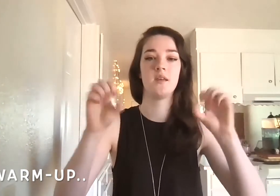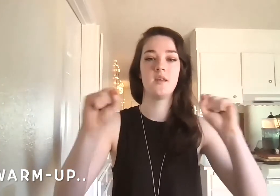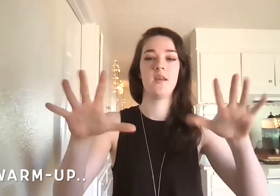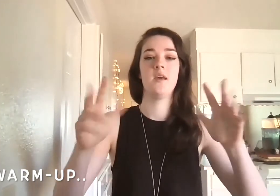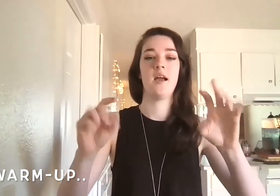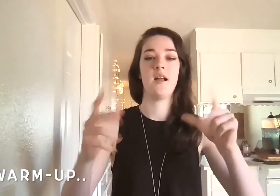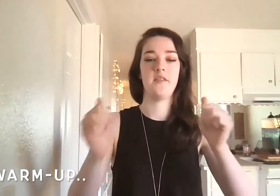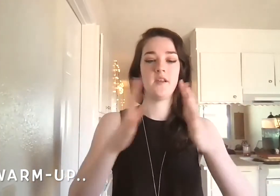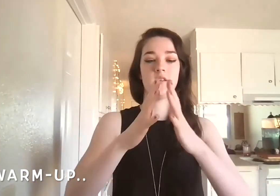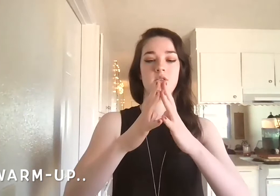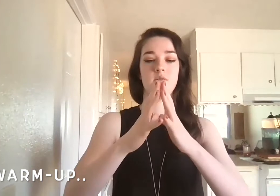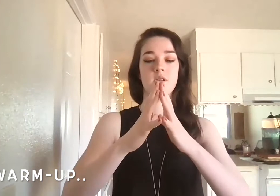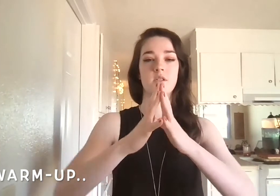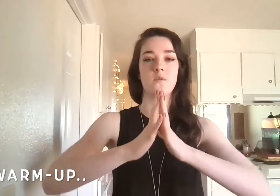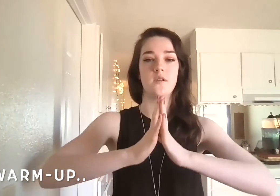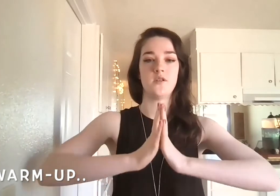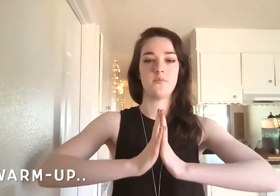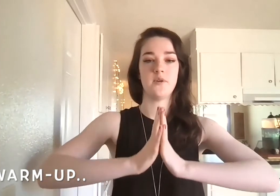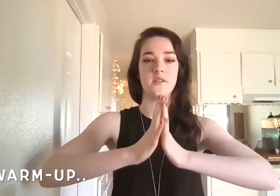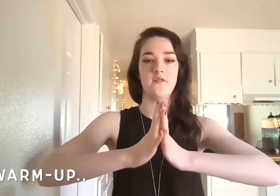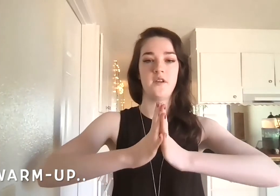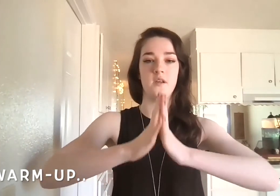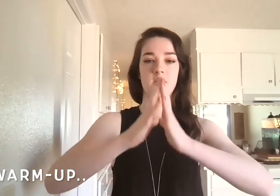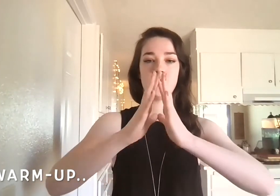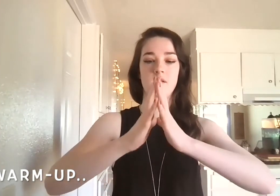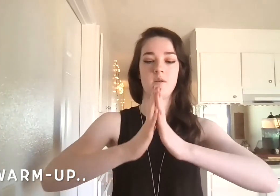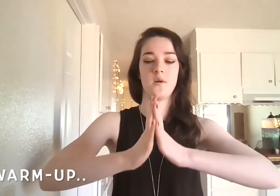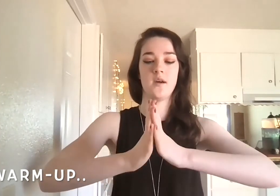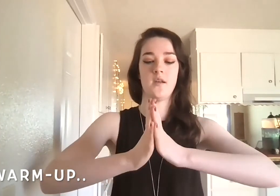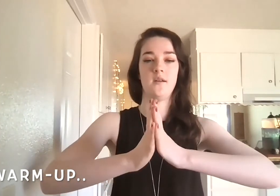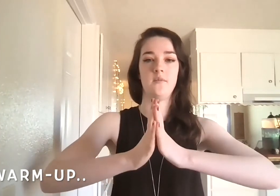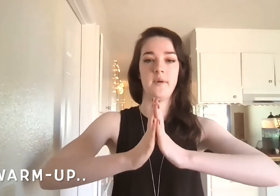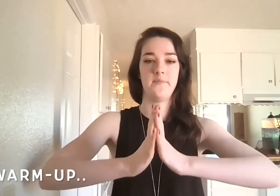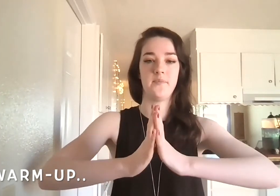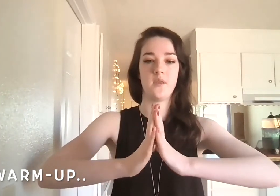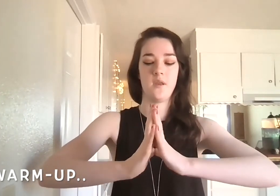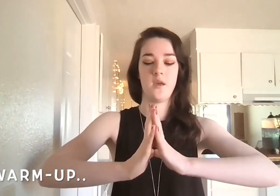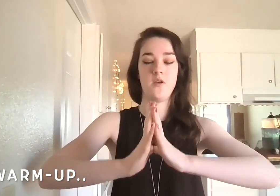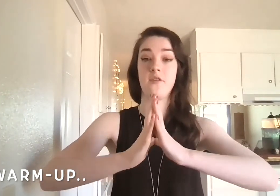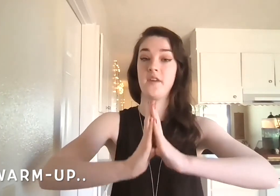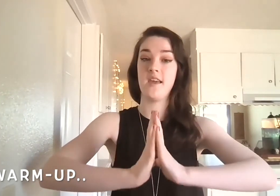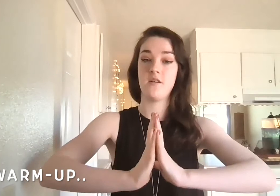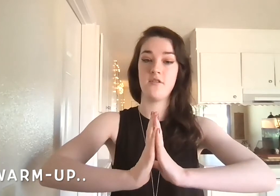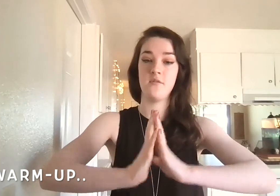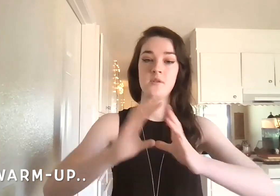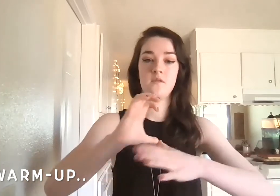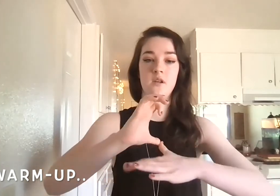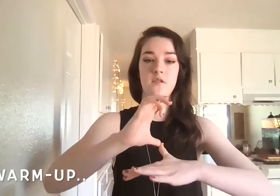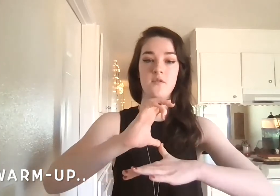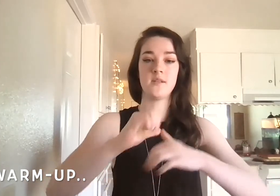lovely and then let's do this one let's just press our fingers into our hand a little bit and not forgetting our thumbs and give your thumbs a